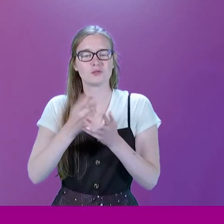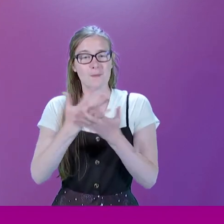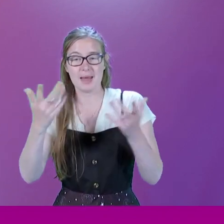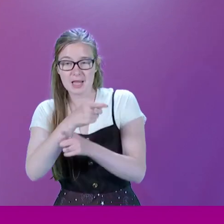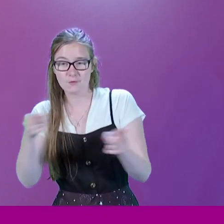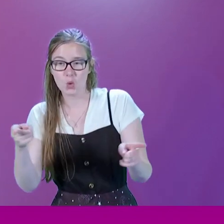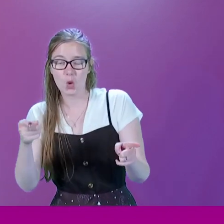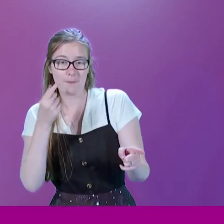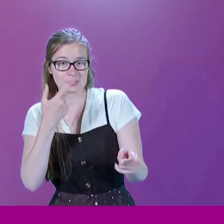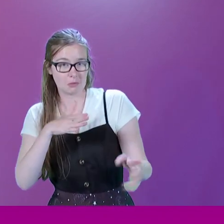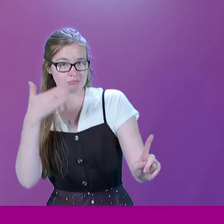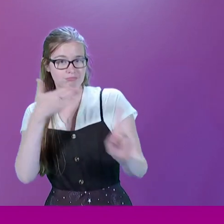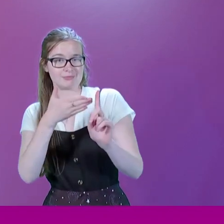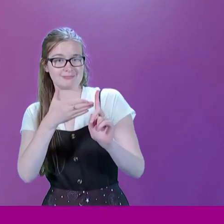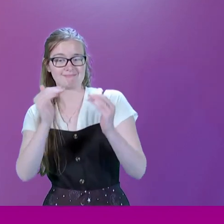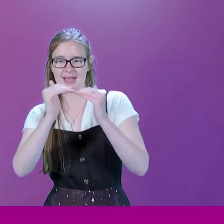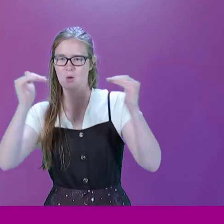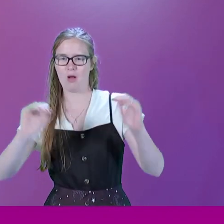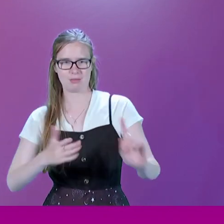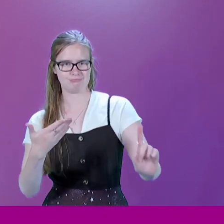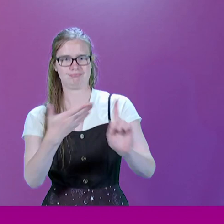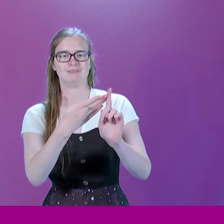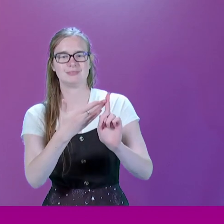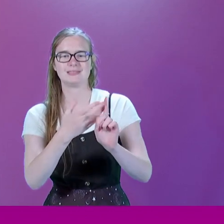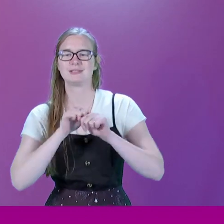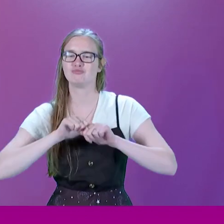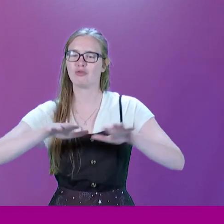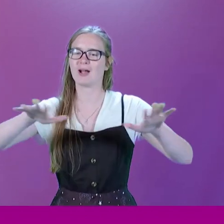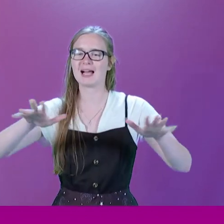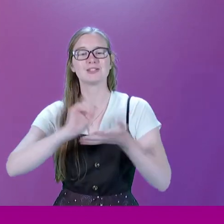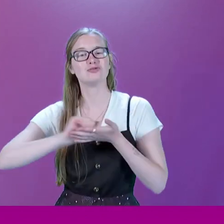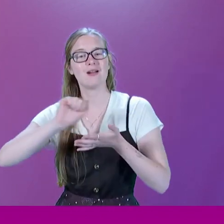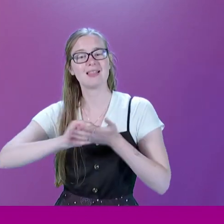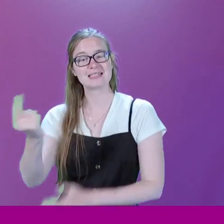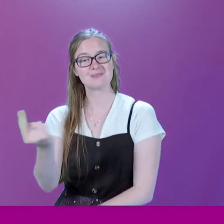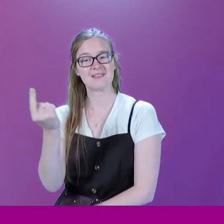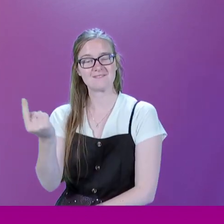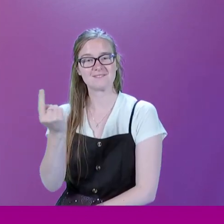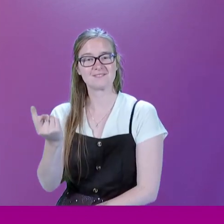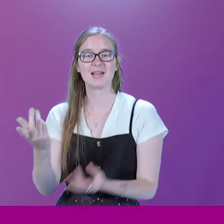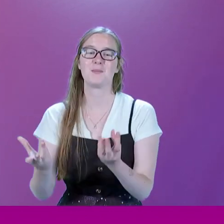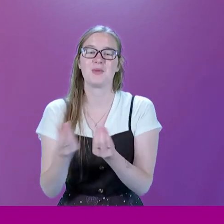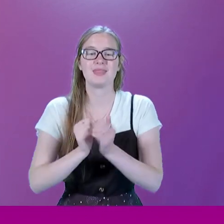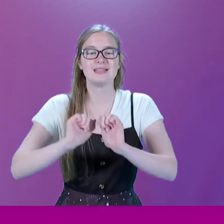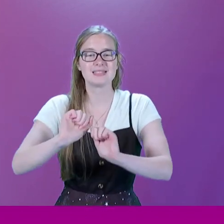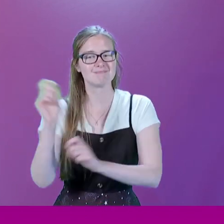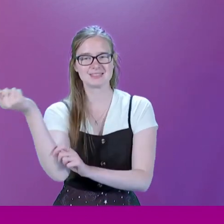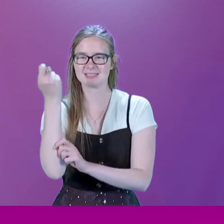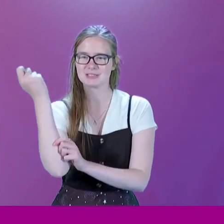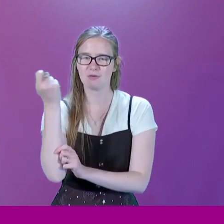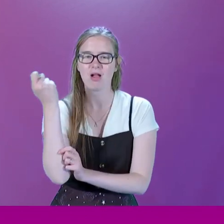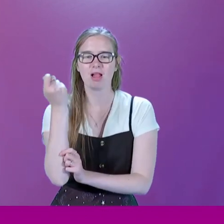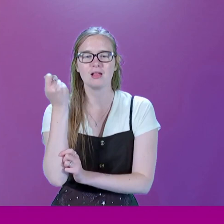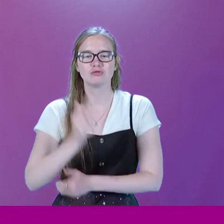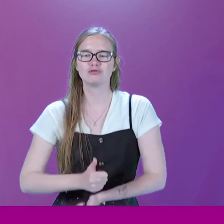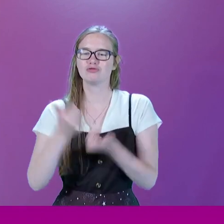of you he is likely to be as equally well known as a broadcaster and journalist with his hugely successful